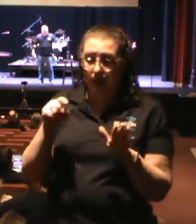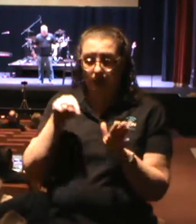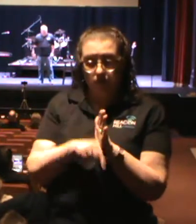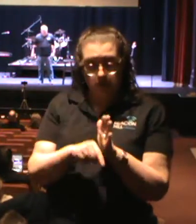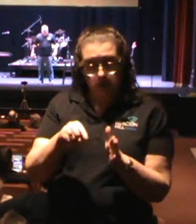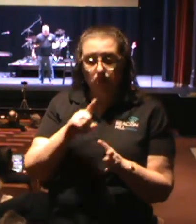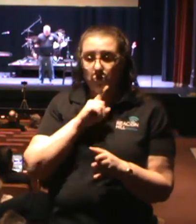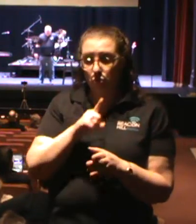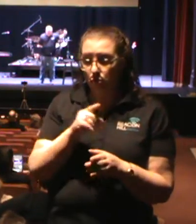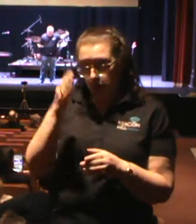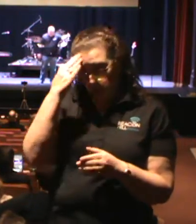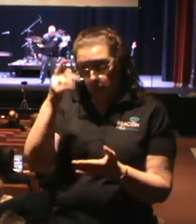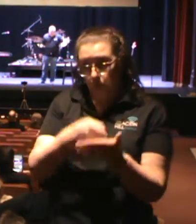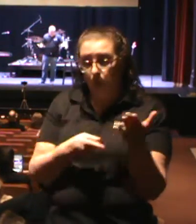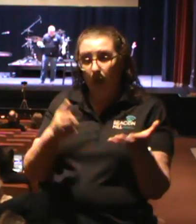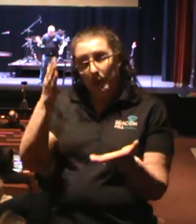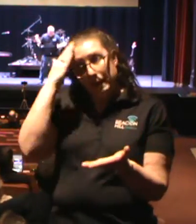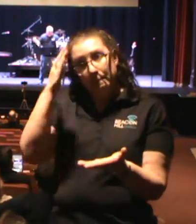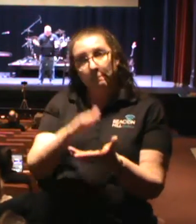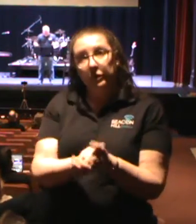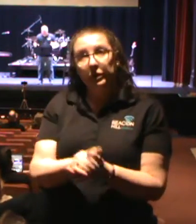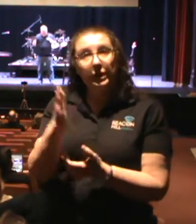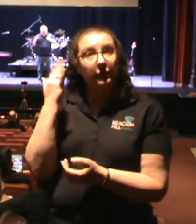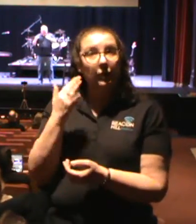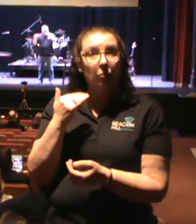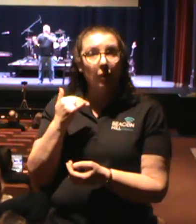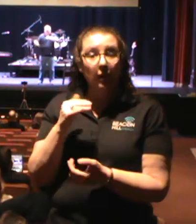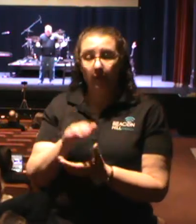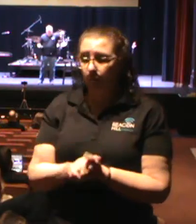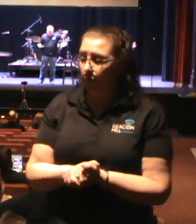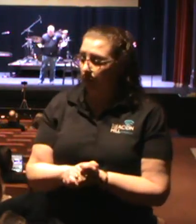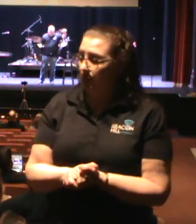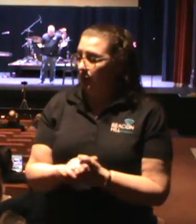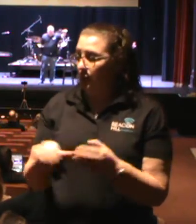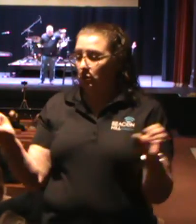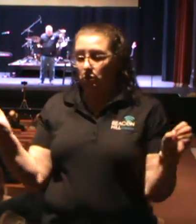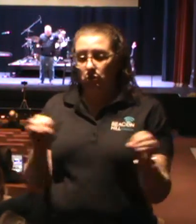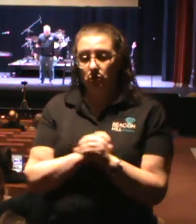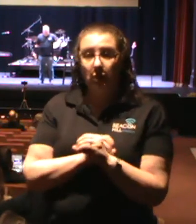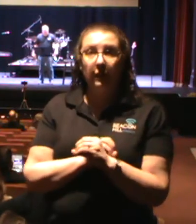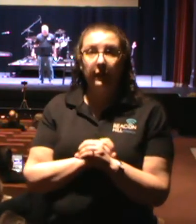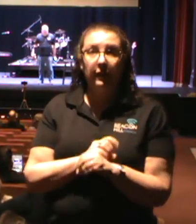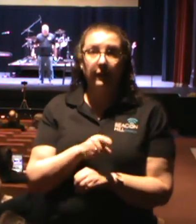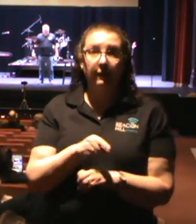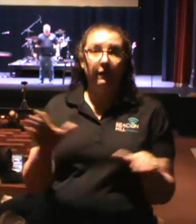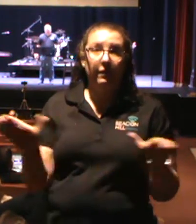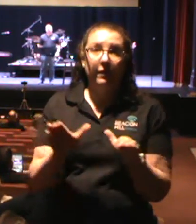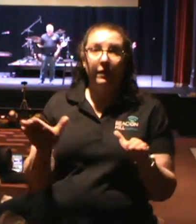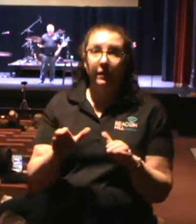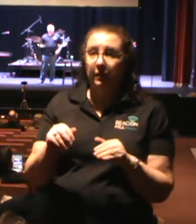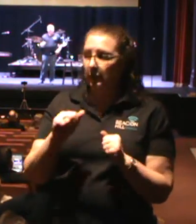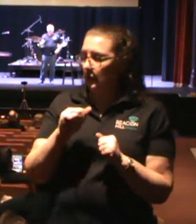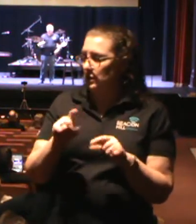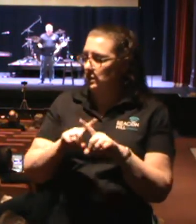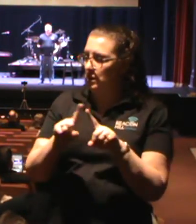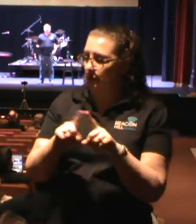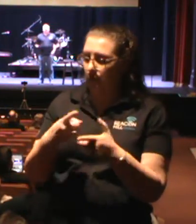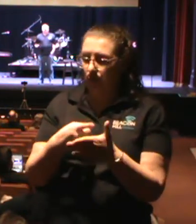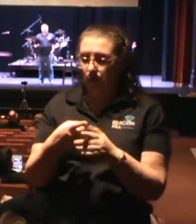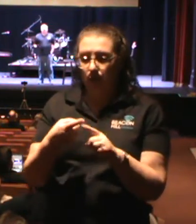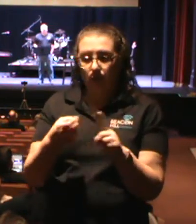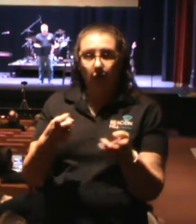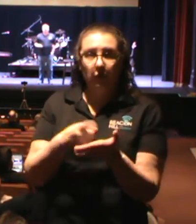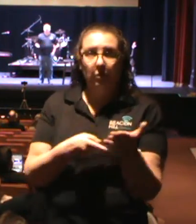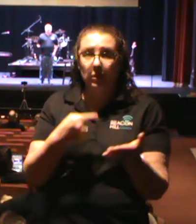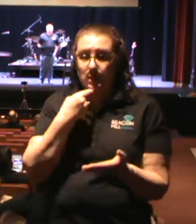they believe it. They have a clear conscience. Nothing in his conduct that is inconsistent with what he professes to believe. Tested.